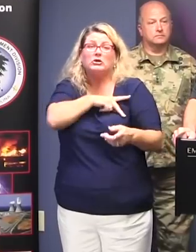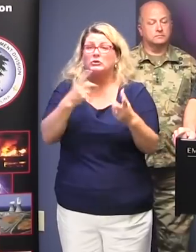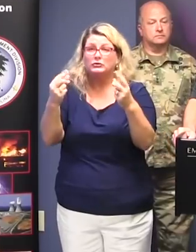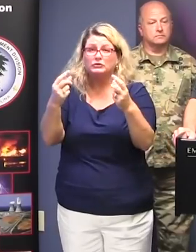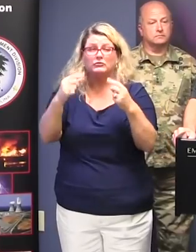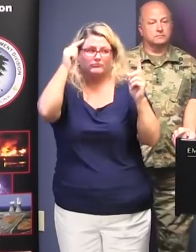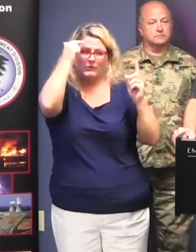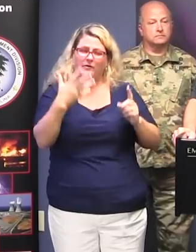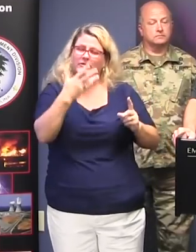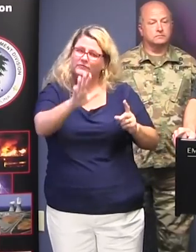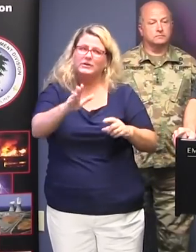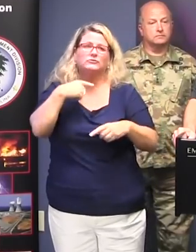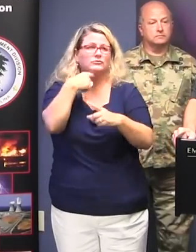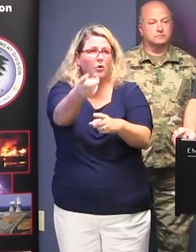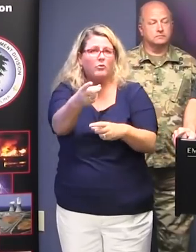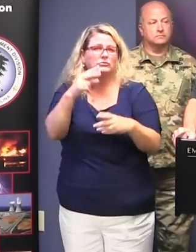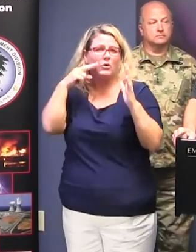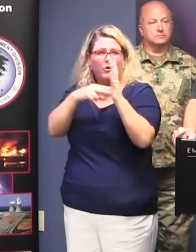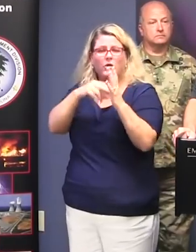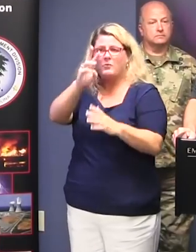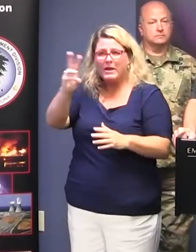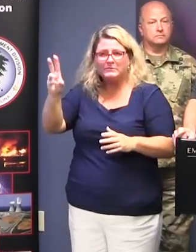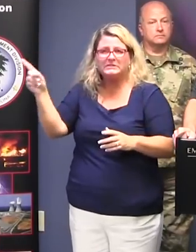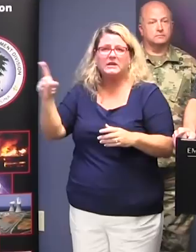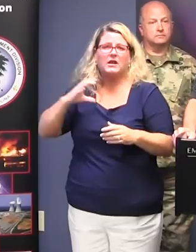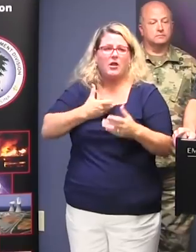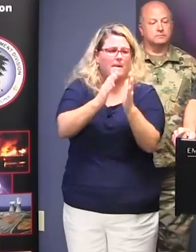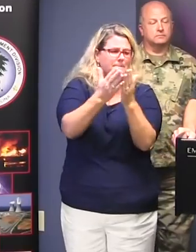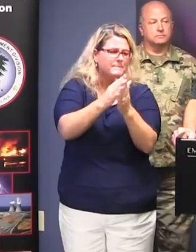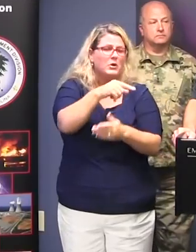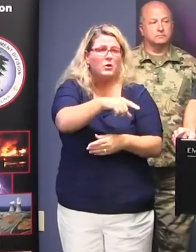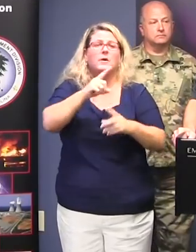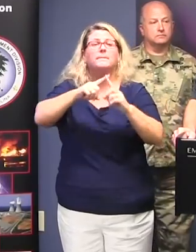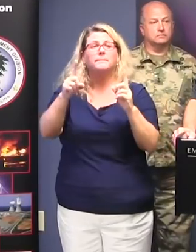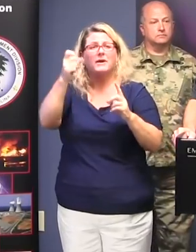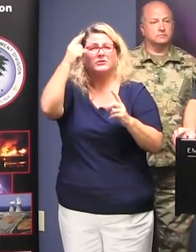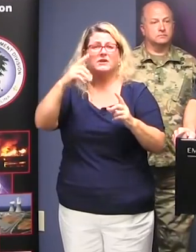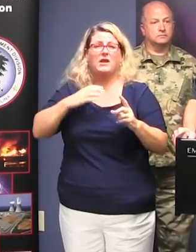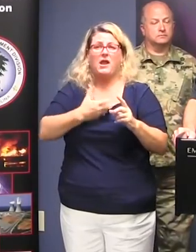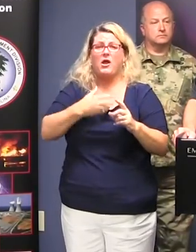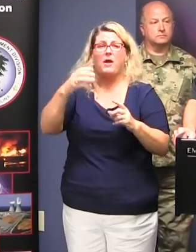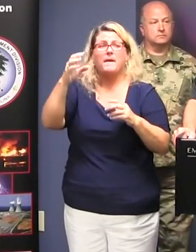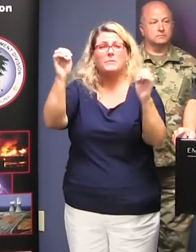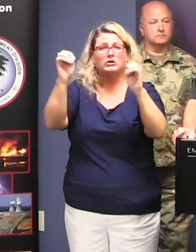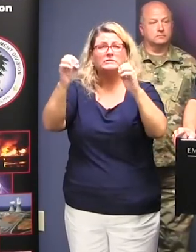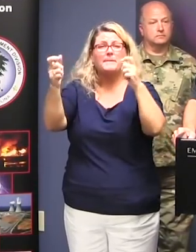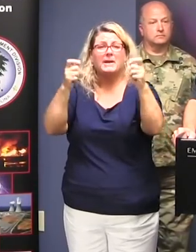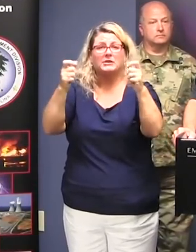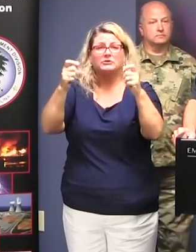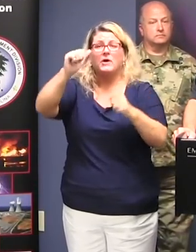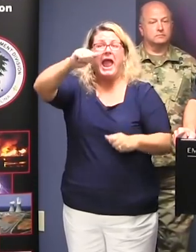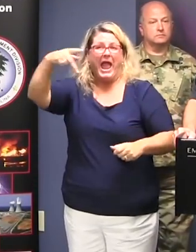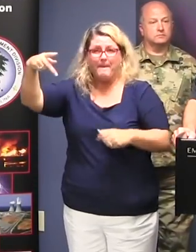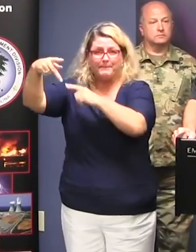our website and our hurricane guide, but also would like to mention our emergency manager application